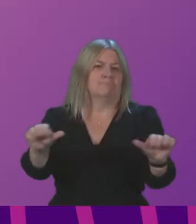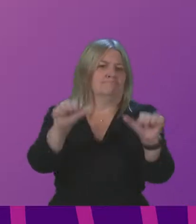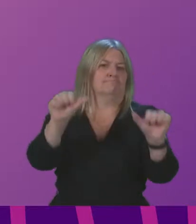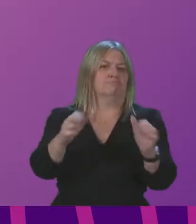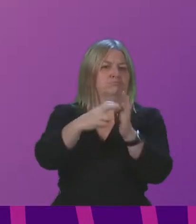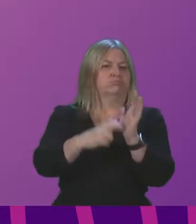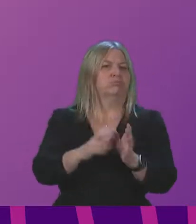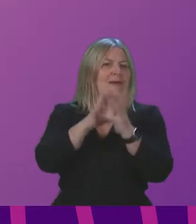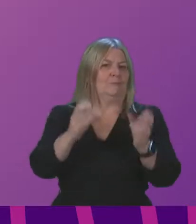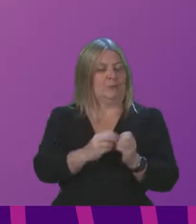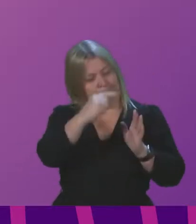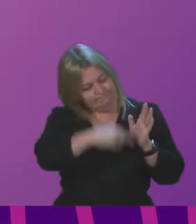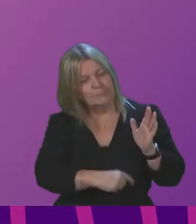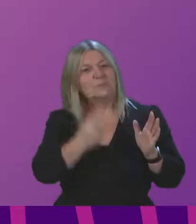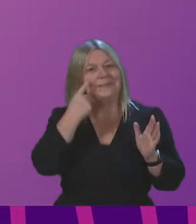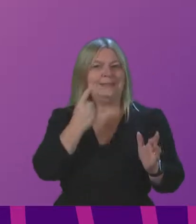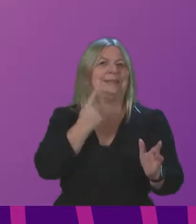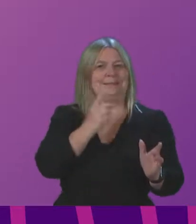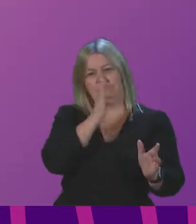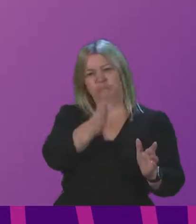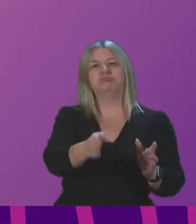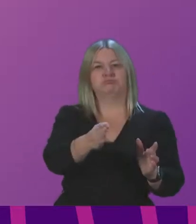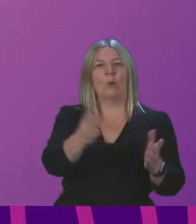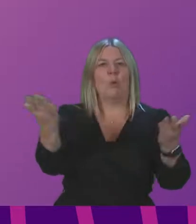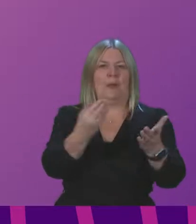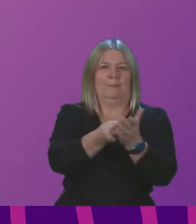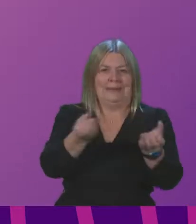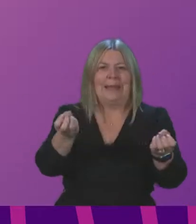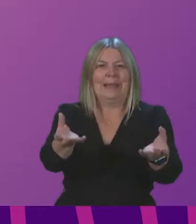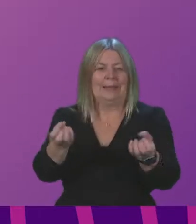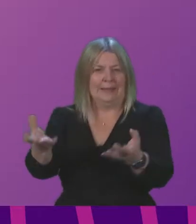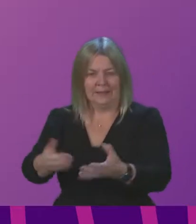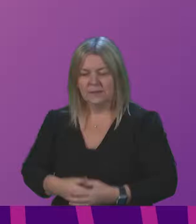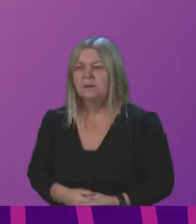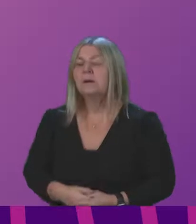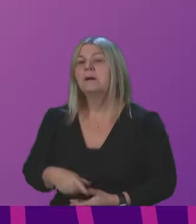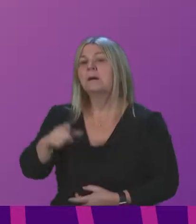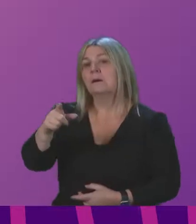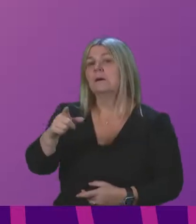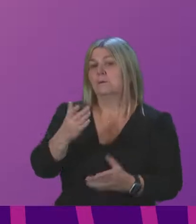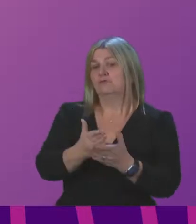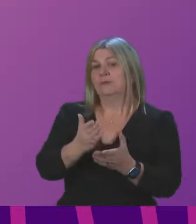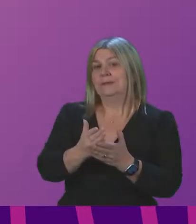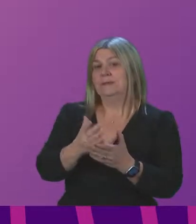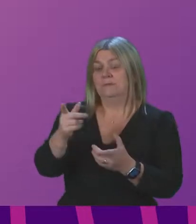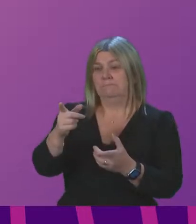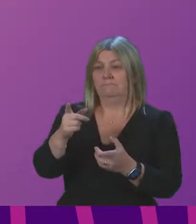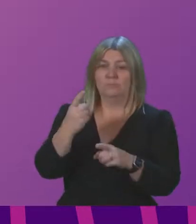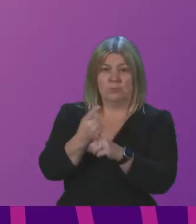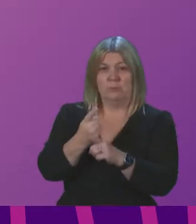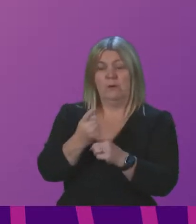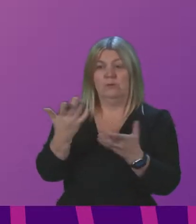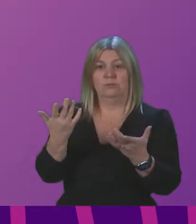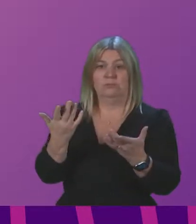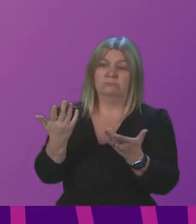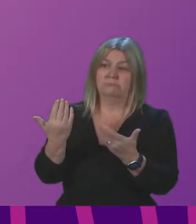lessons for the future. In the early months of the pandemic, HM Treasury provided a funding guarantee of in-year resource to devolved governments, which gave more